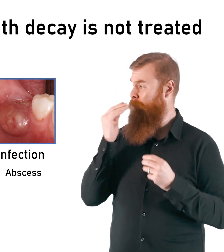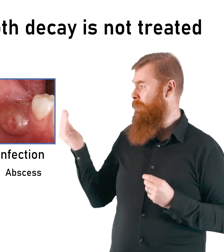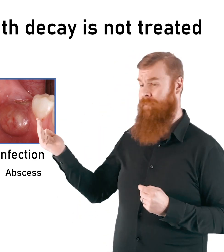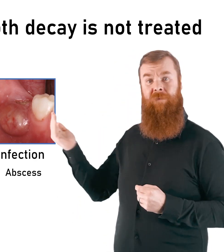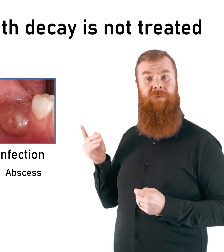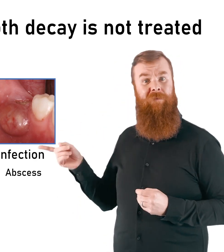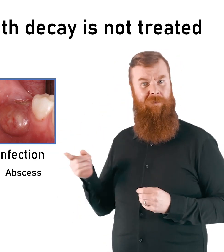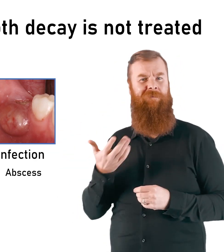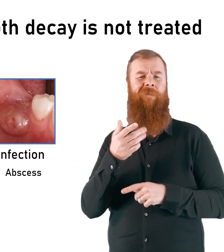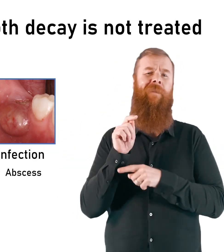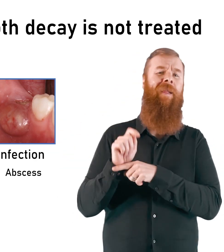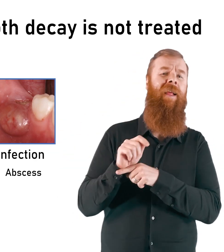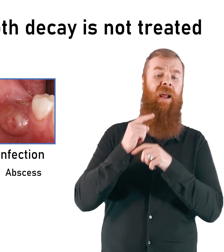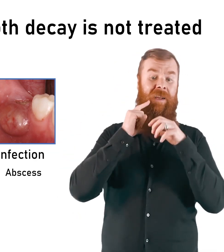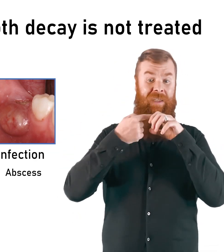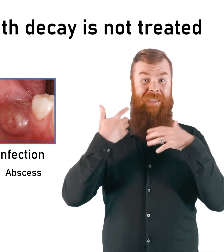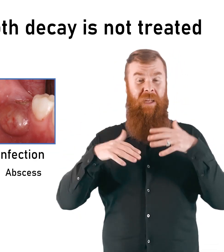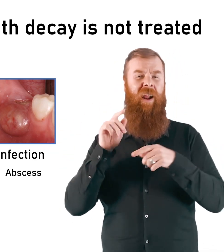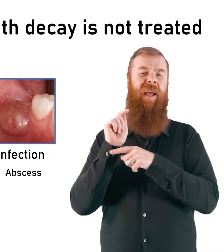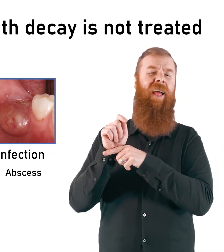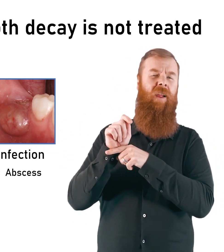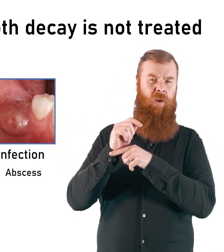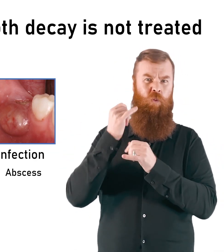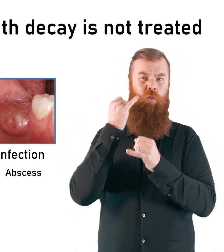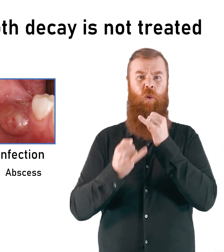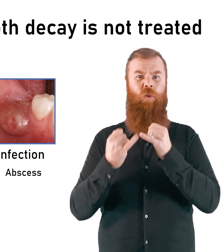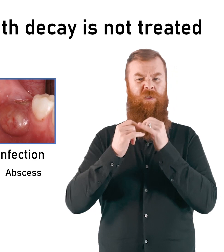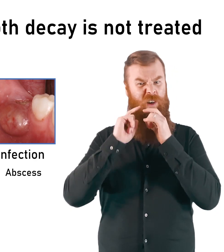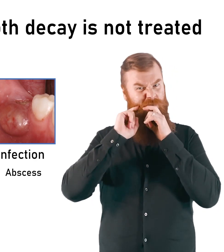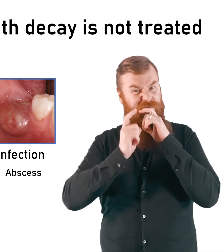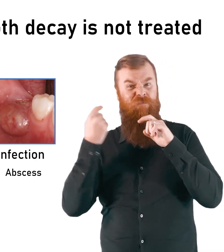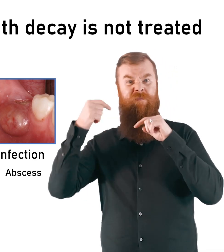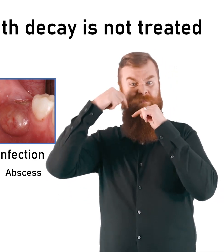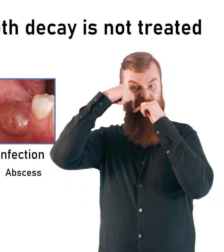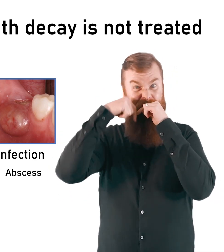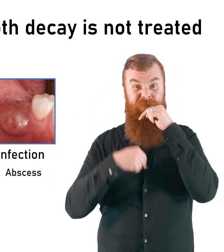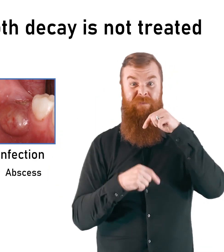decay gets into the tooth's nerve or pulp, the germs can cause an infection.